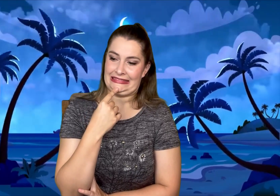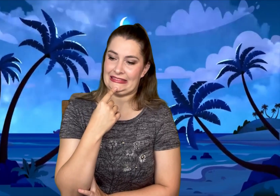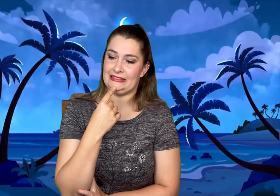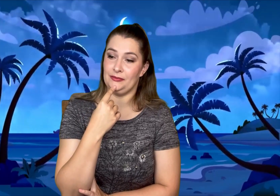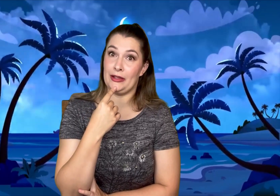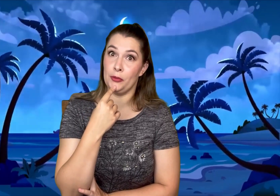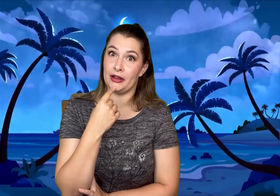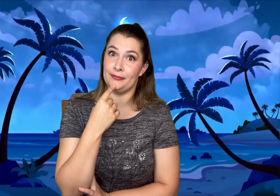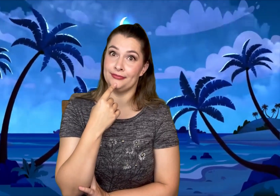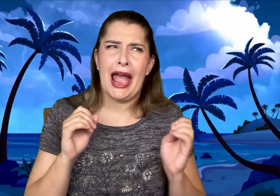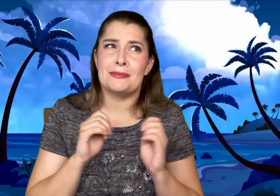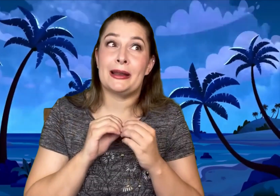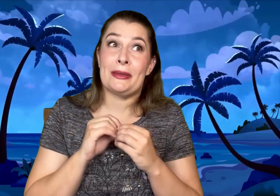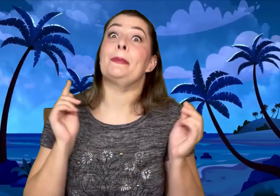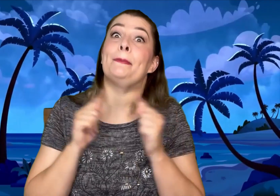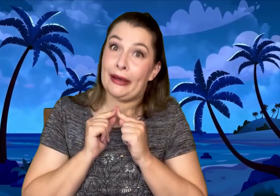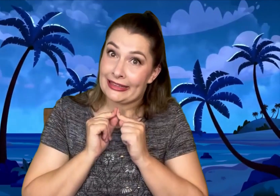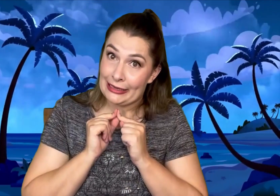I hope not! I'm not a big bug eater!